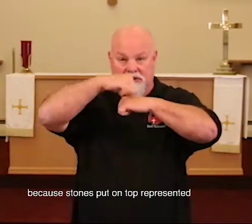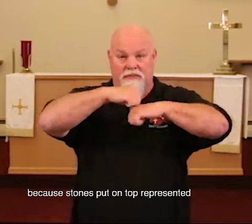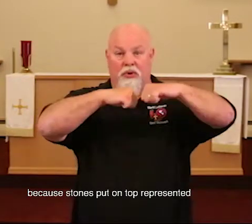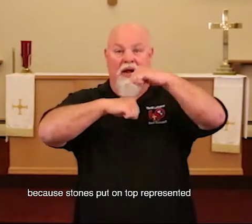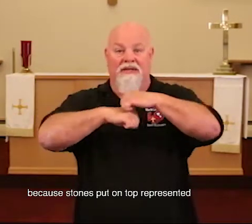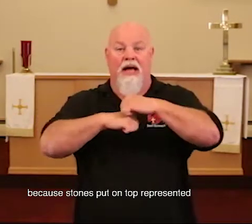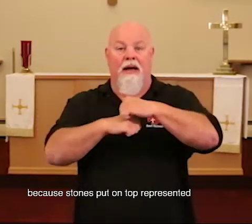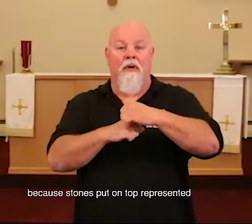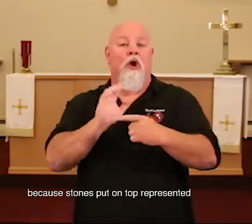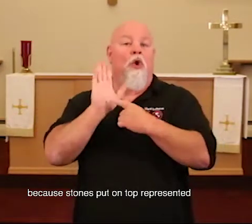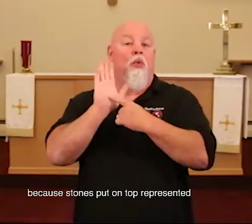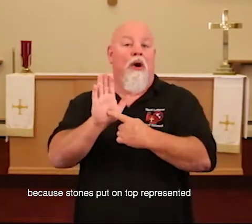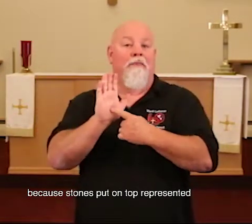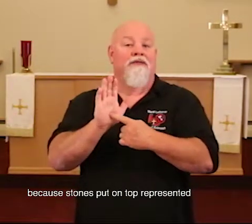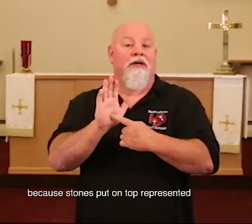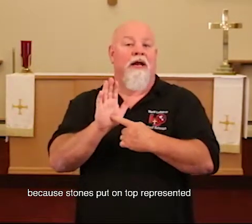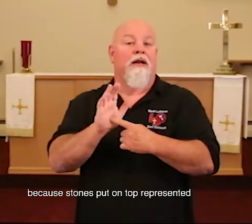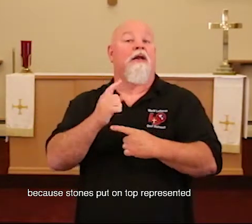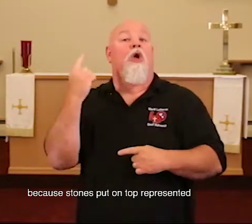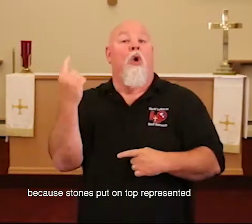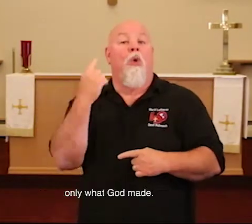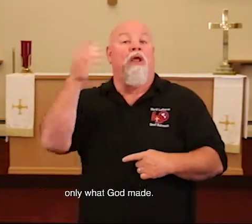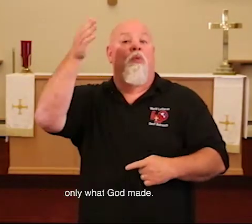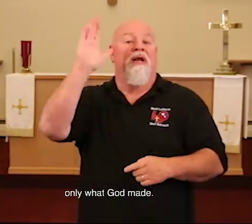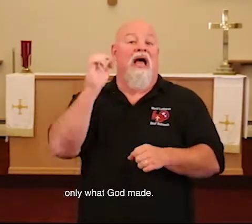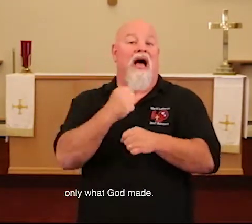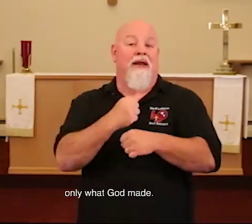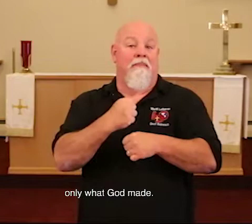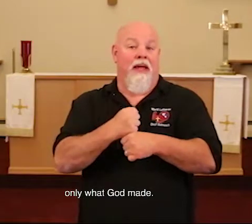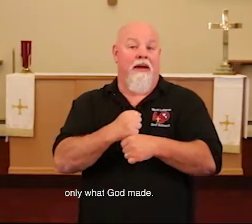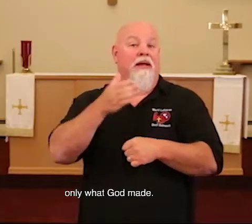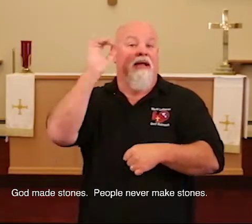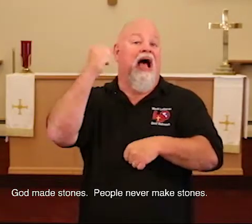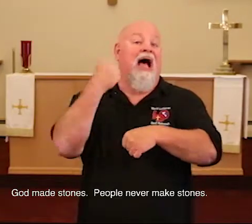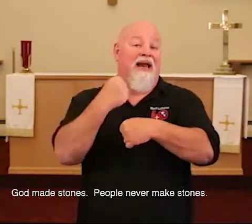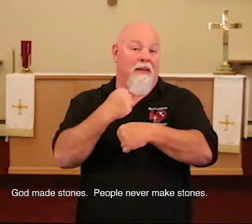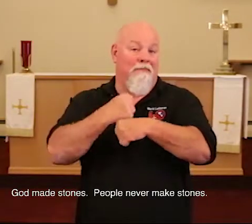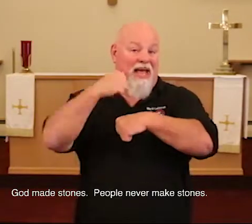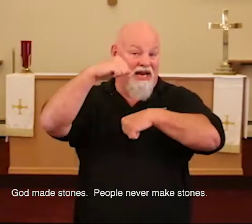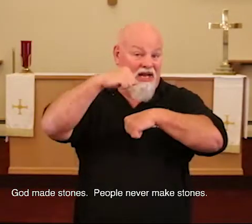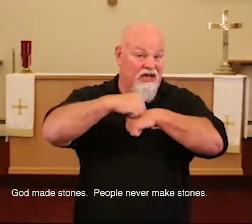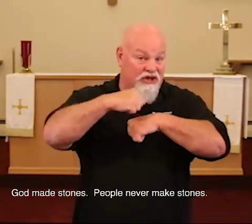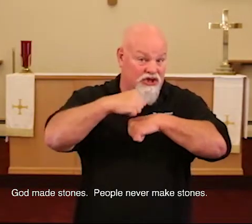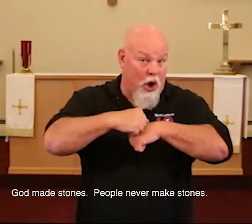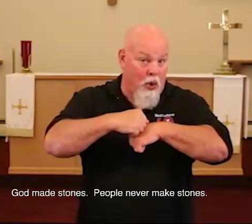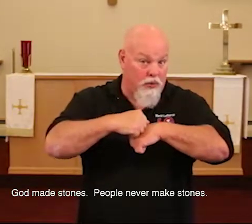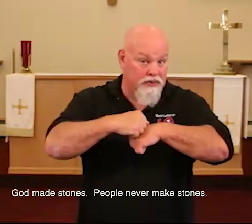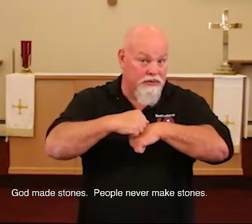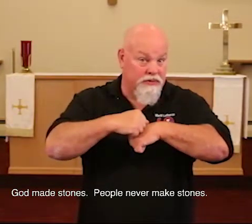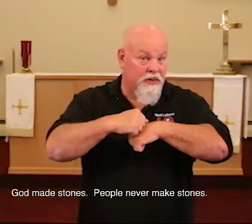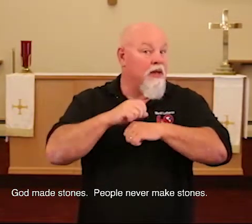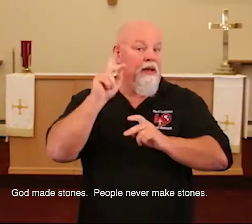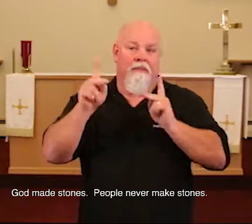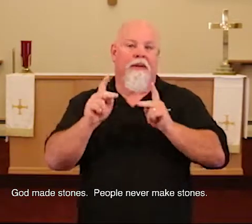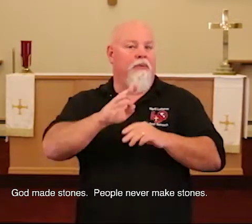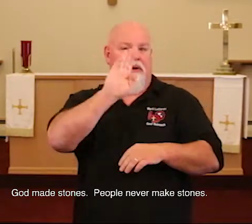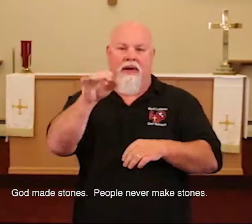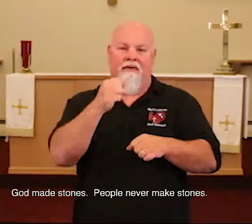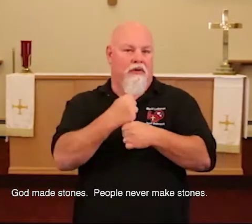put on top represented only what God made. God made stones. People never